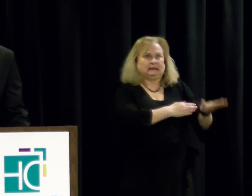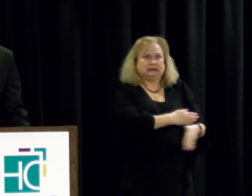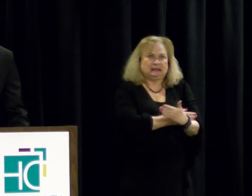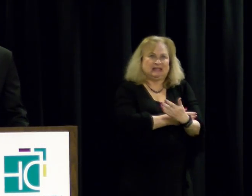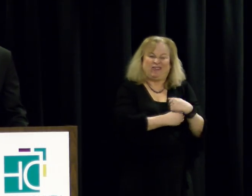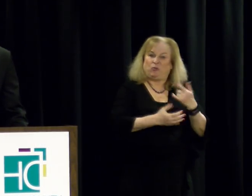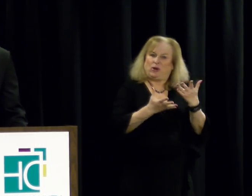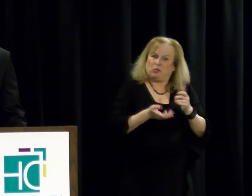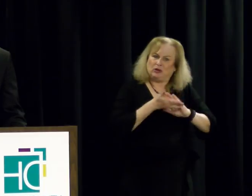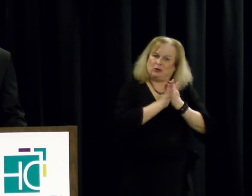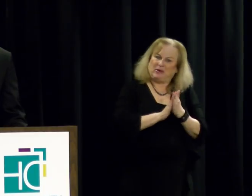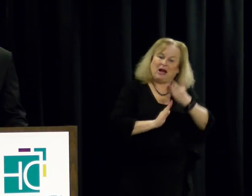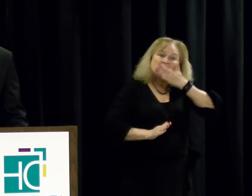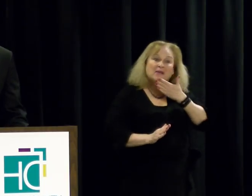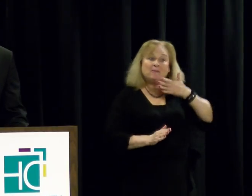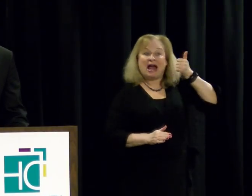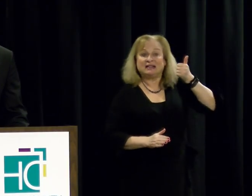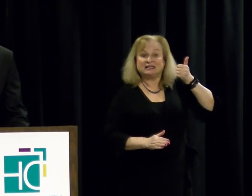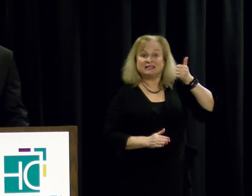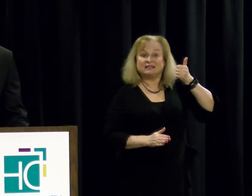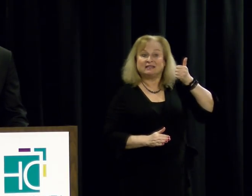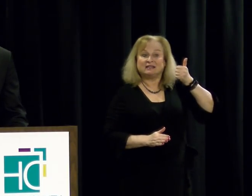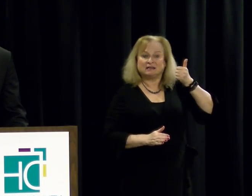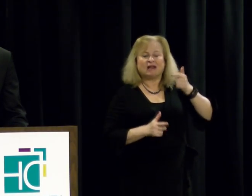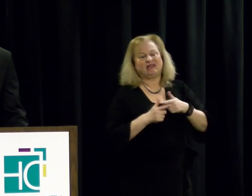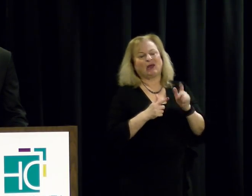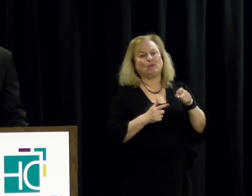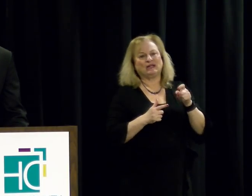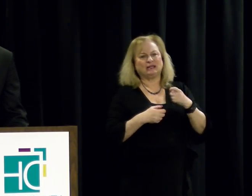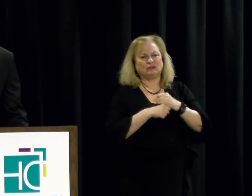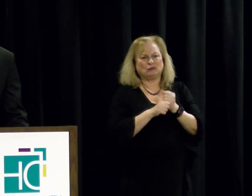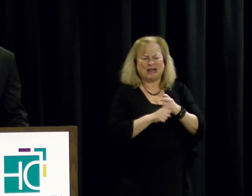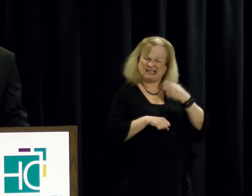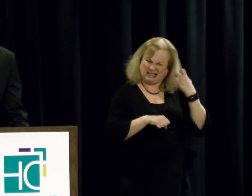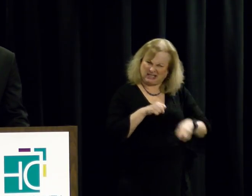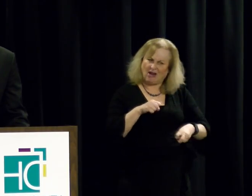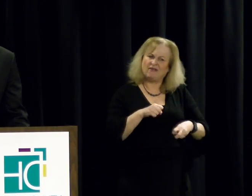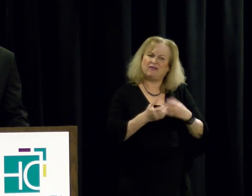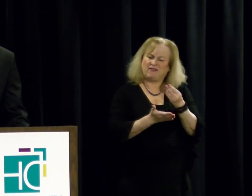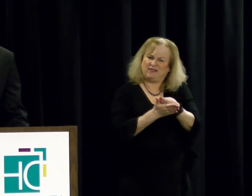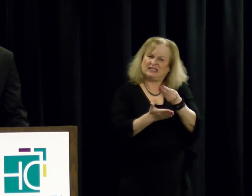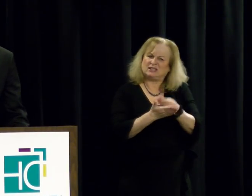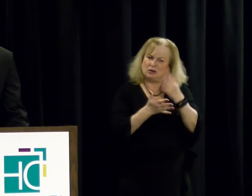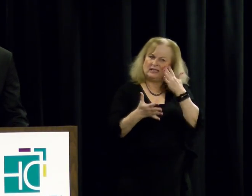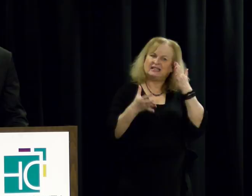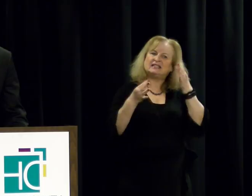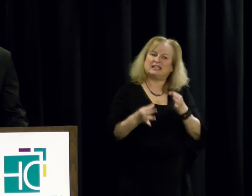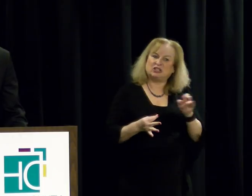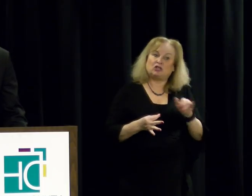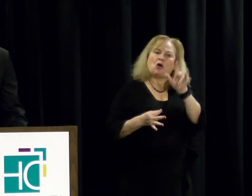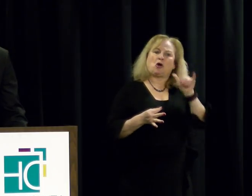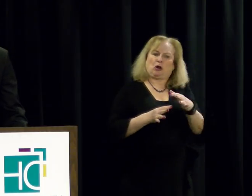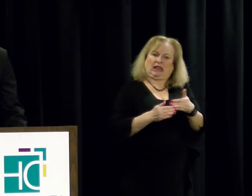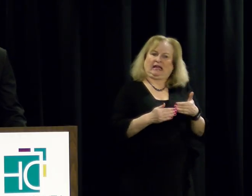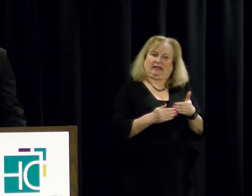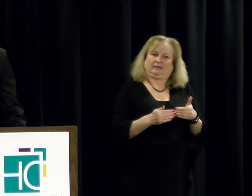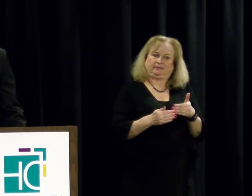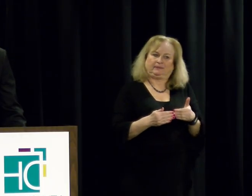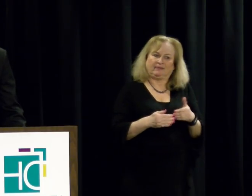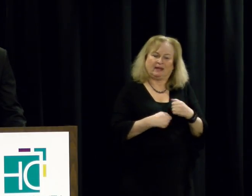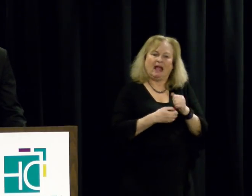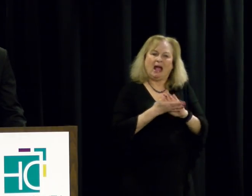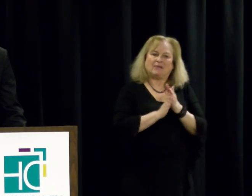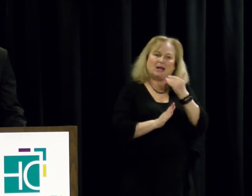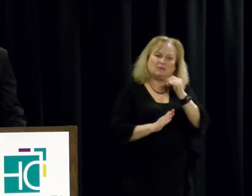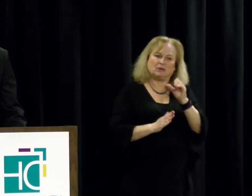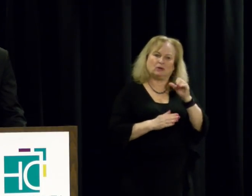if we want to become the best, then we'll need to make very tough fiscal decisions early on and be good